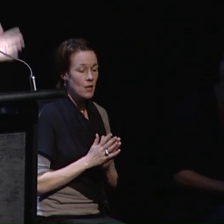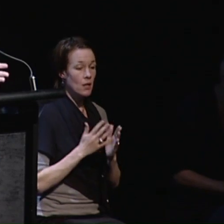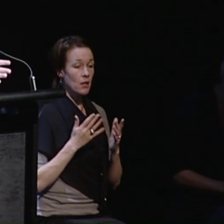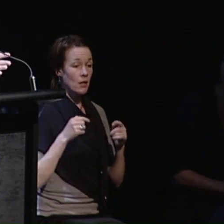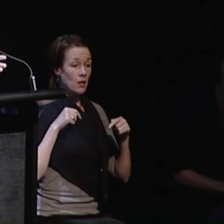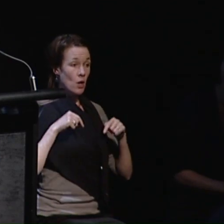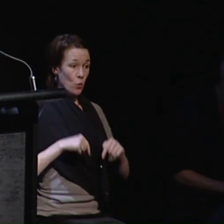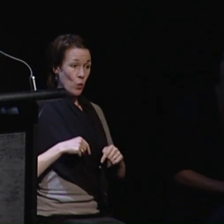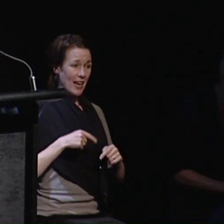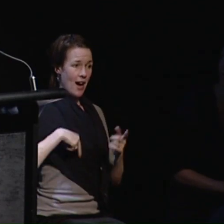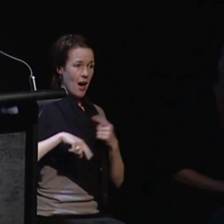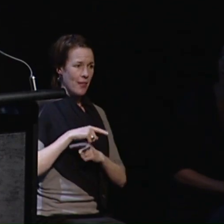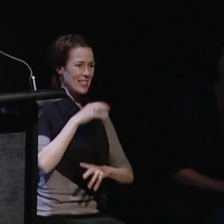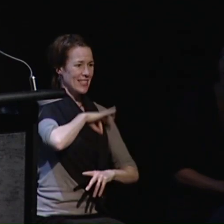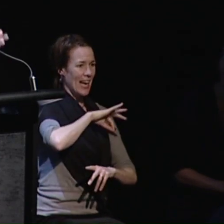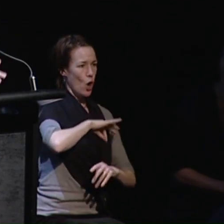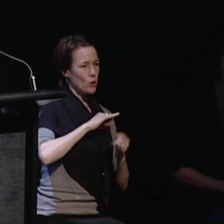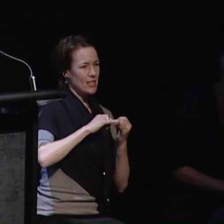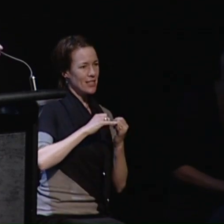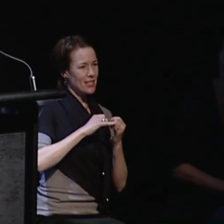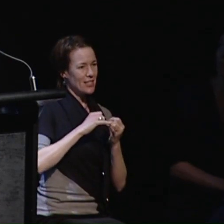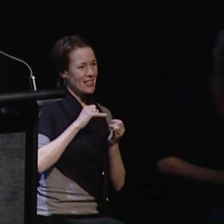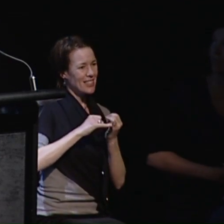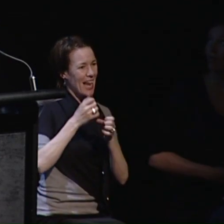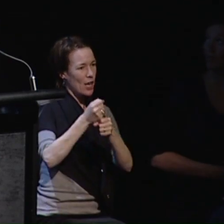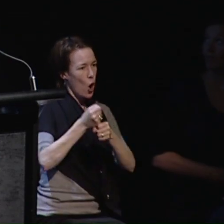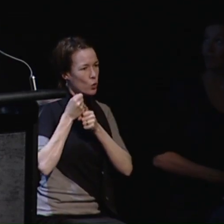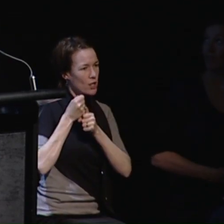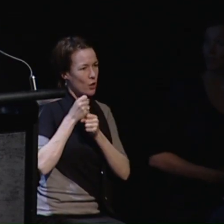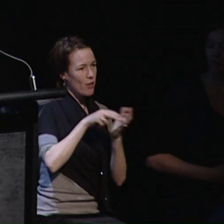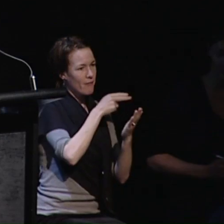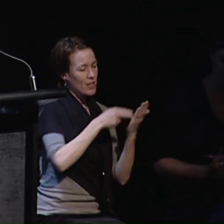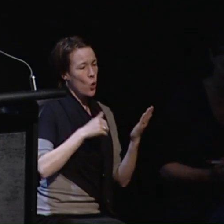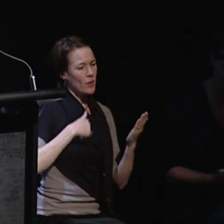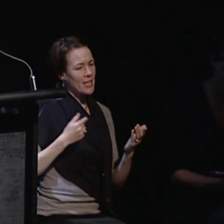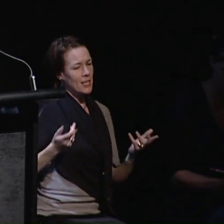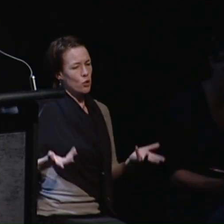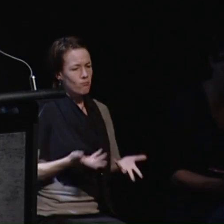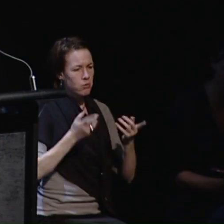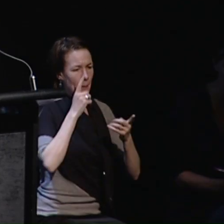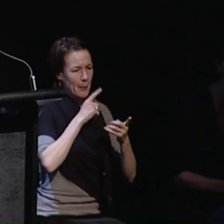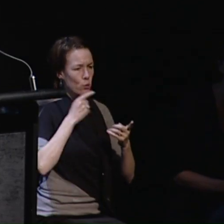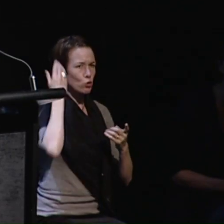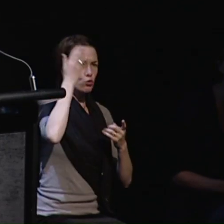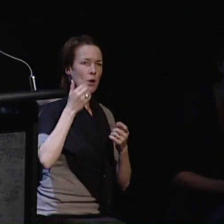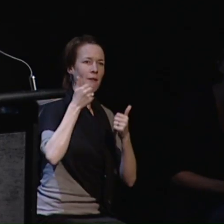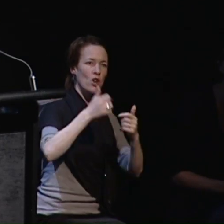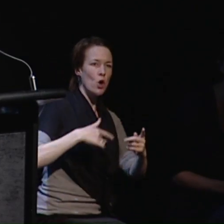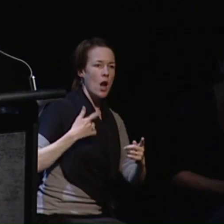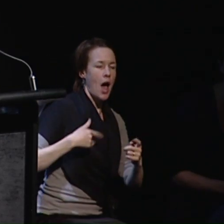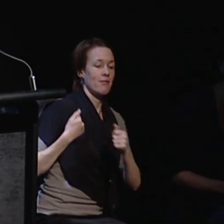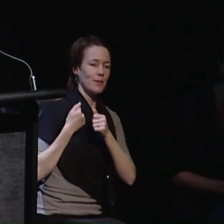we the stakeholders of this convention need to allow people to dream of the good life through being supported to make decisions